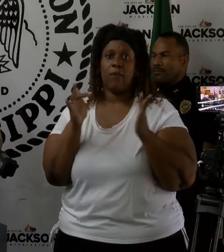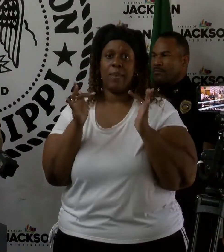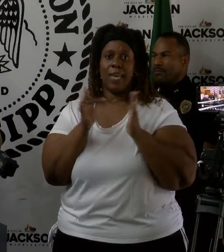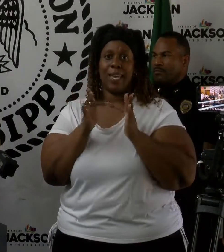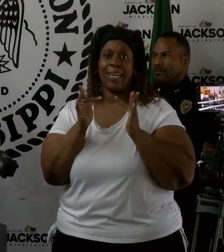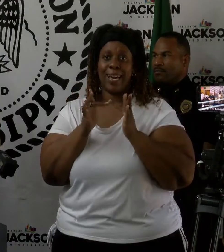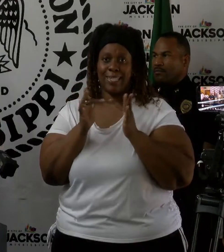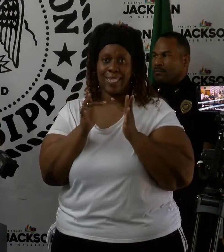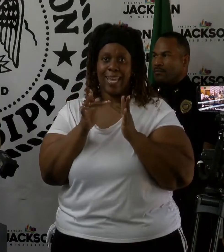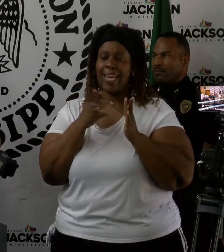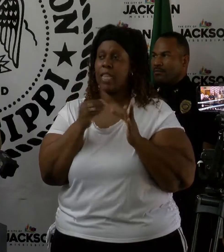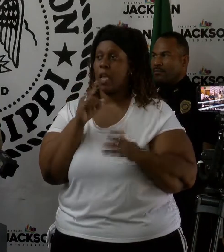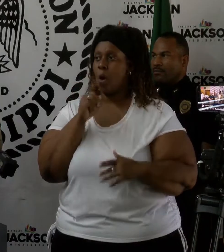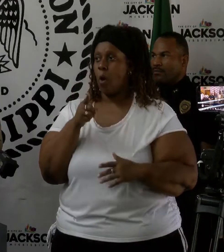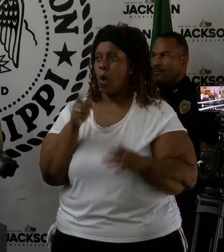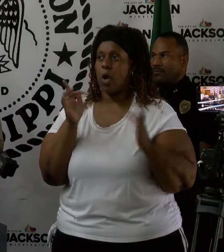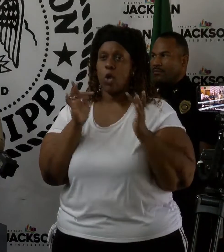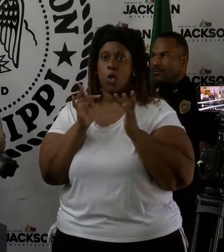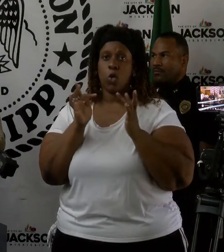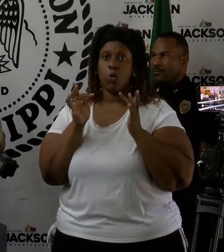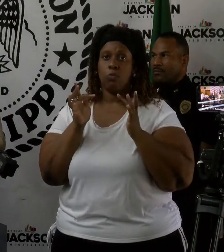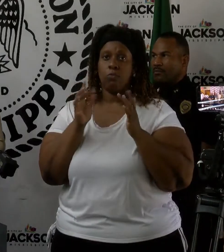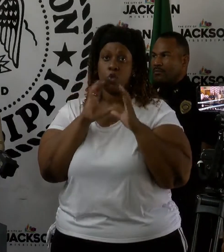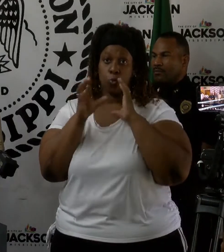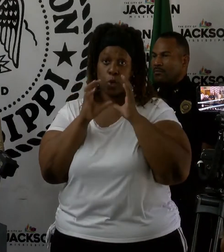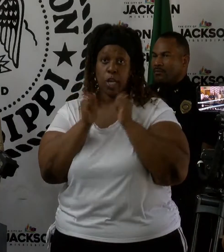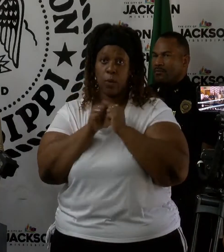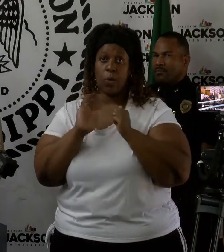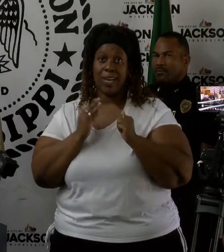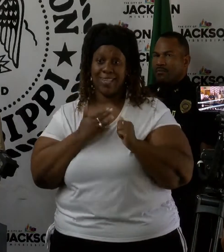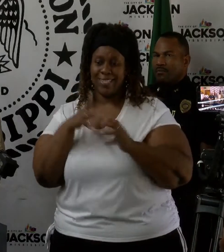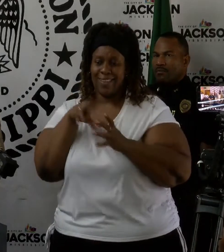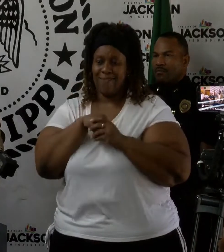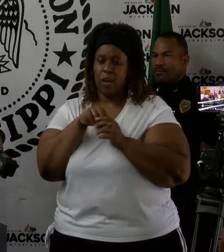and they are communicating in this process.